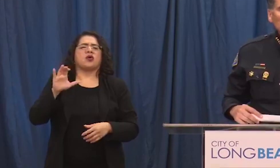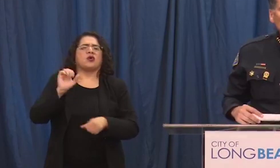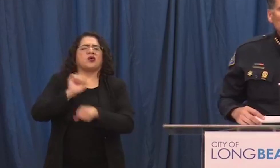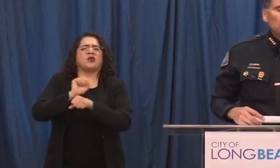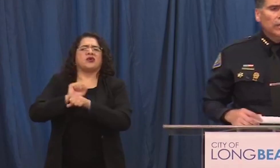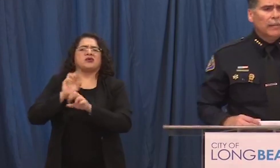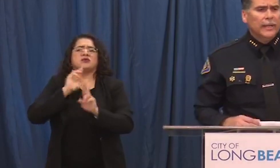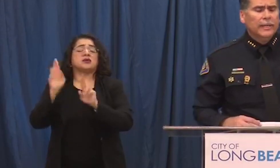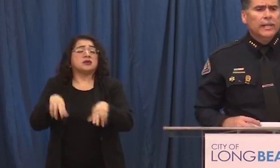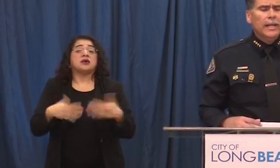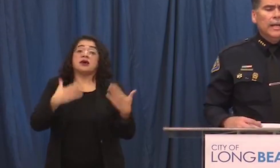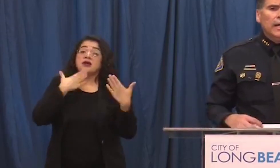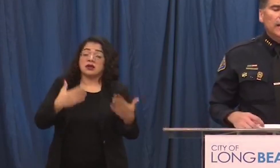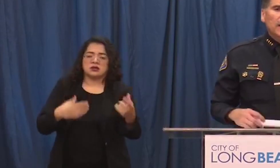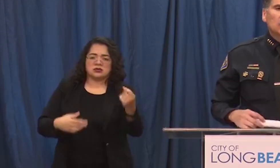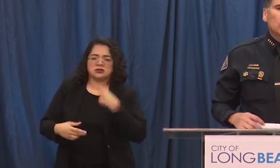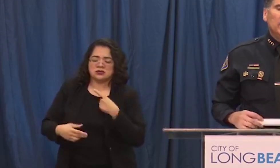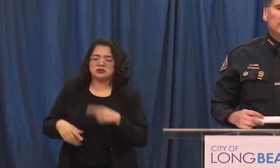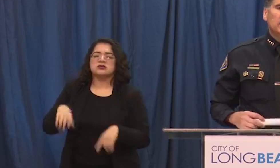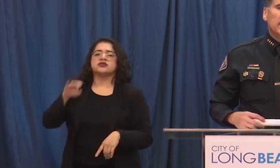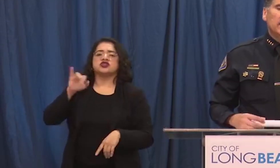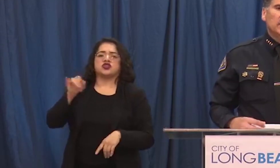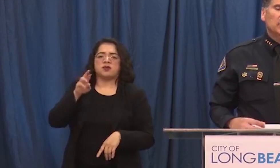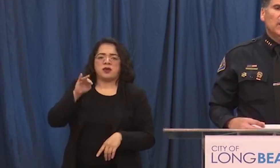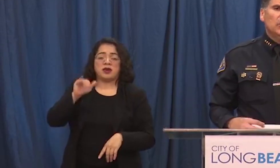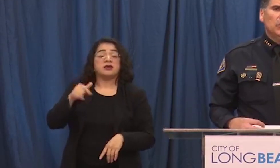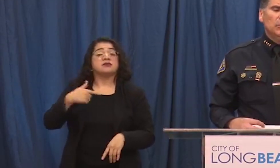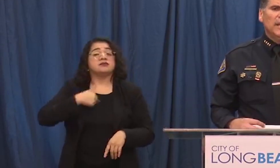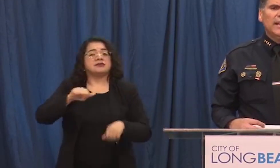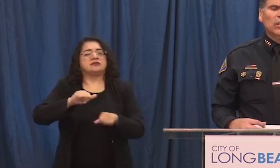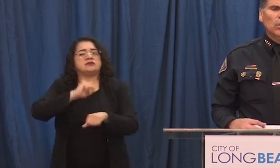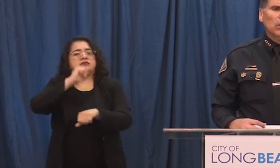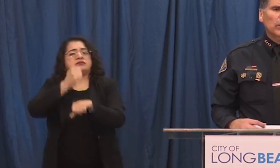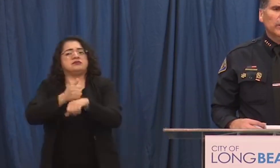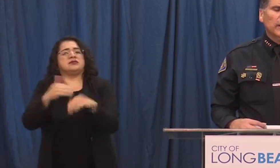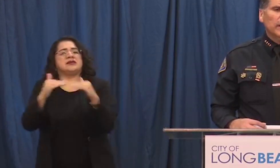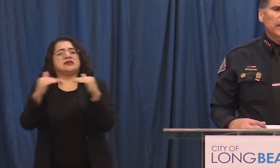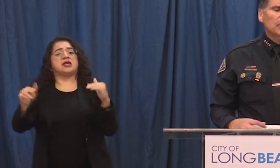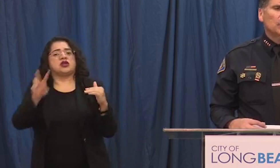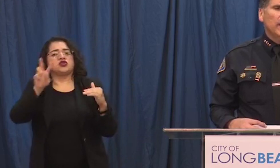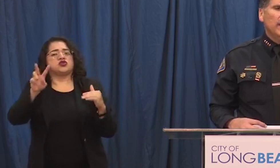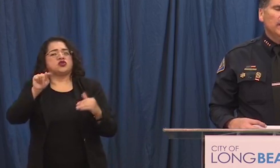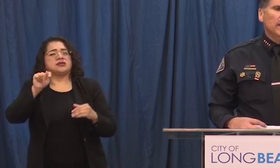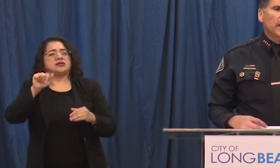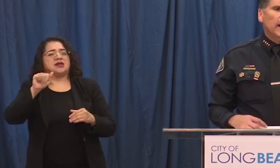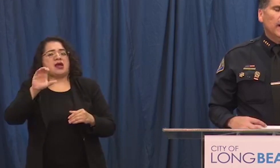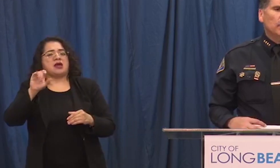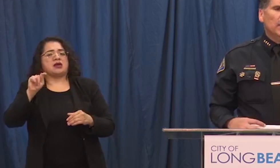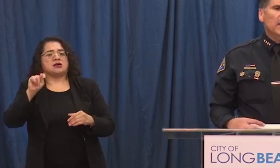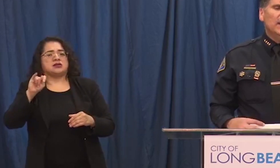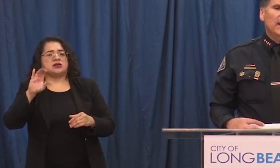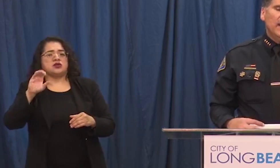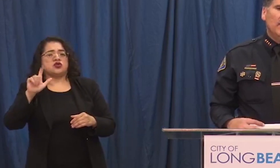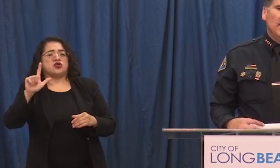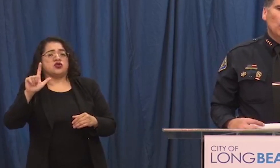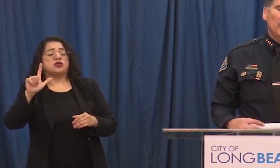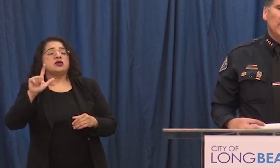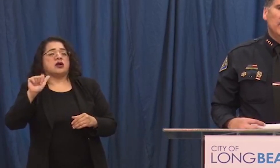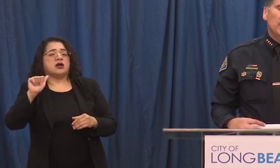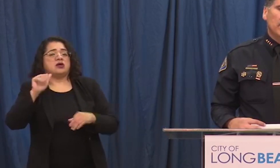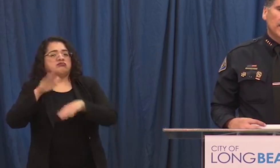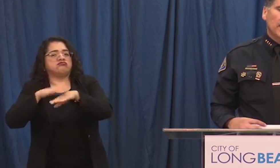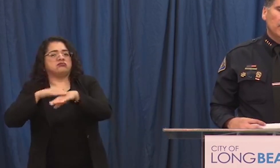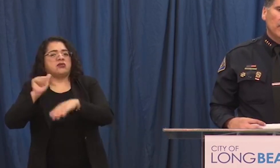for the question uh jeremiah uh yes we did set a stage two tactical alert uh yesterday uh but even in